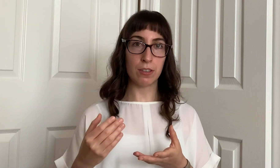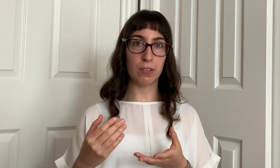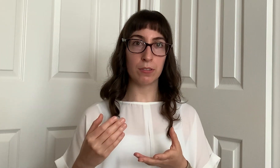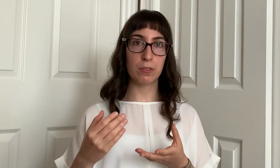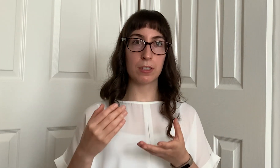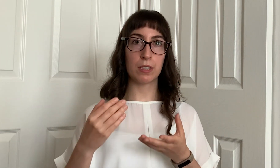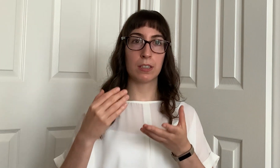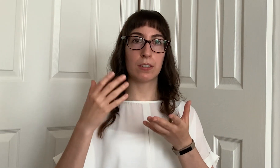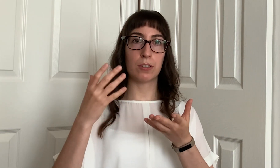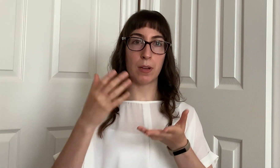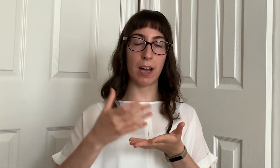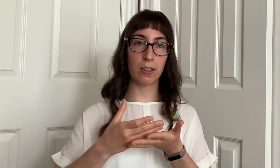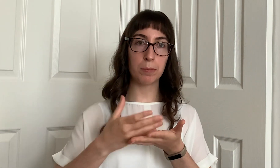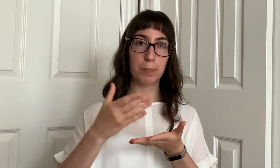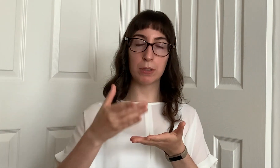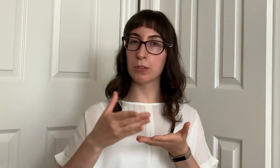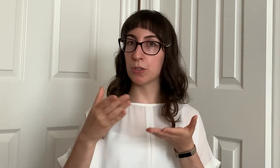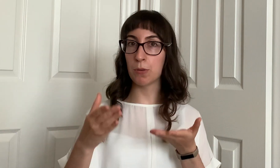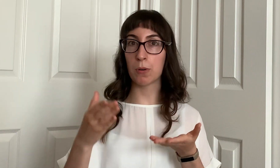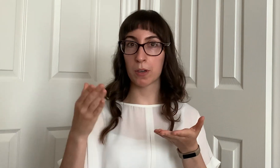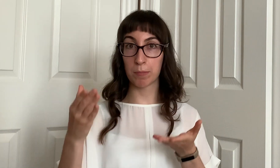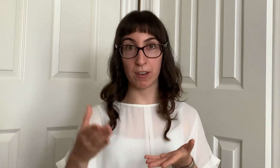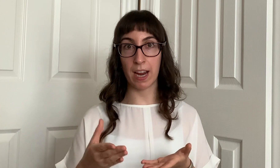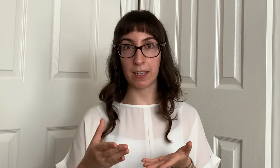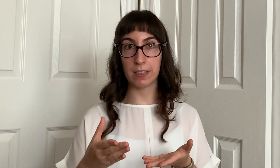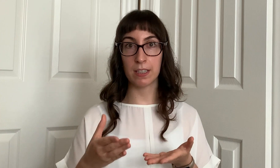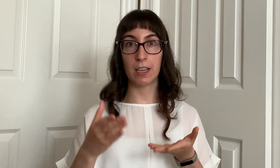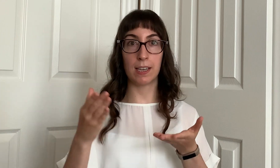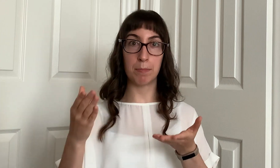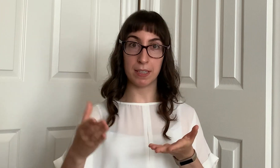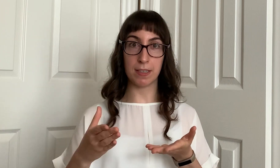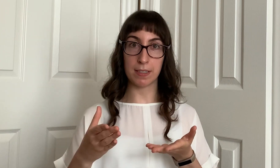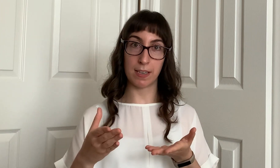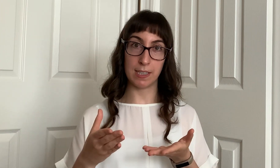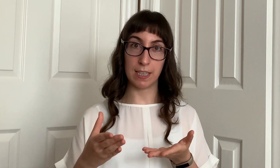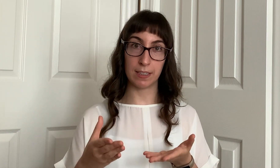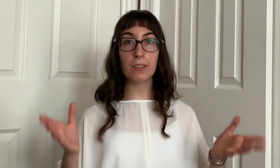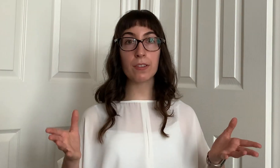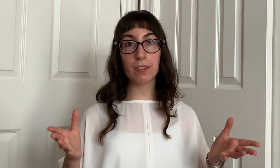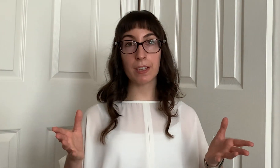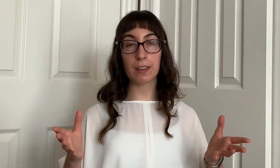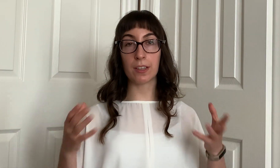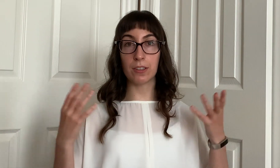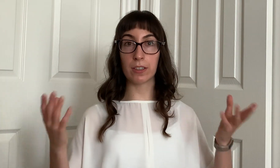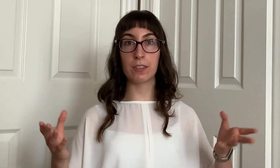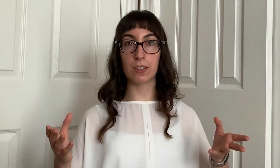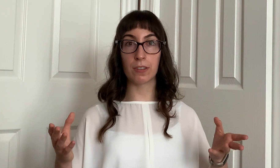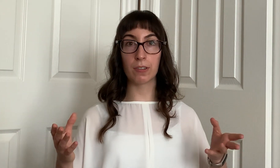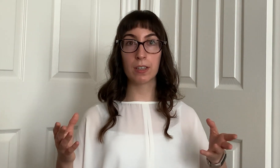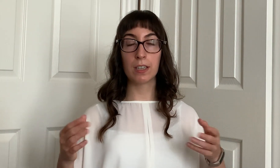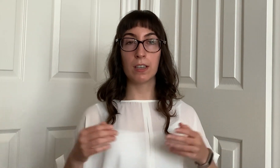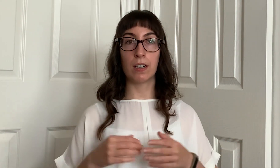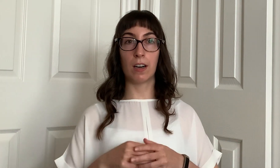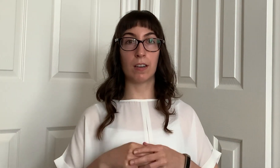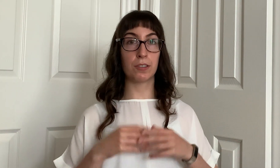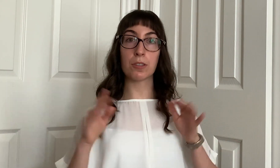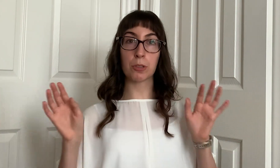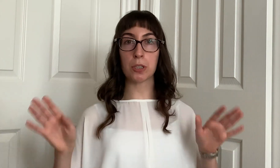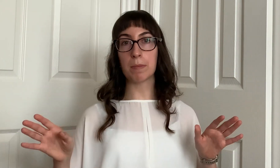can use to help build your brand and business idea another thing that you can do on social